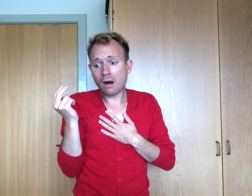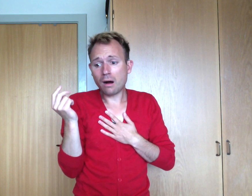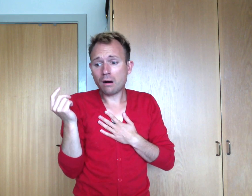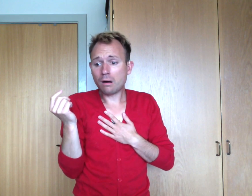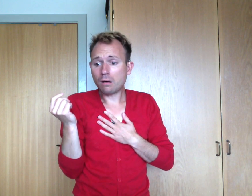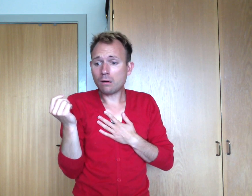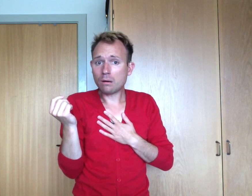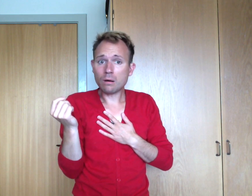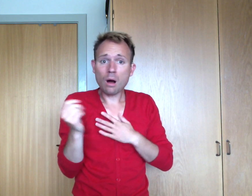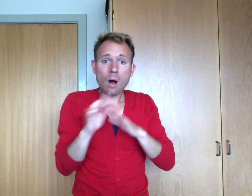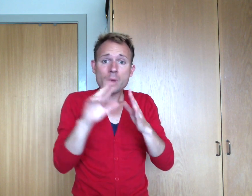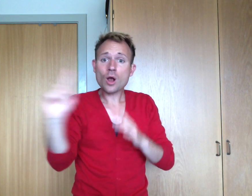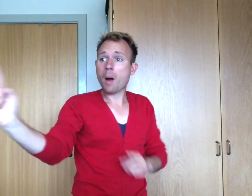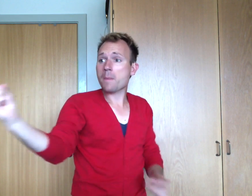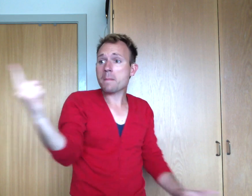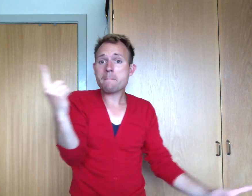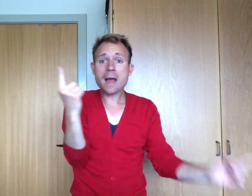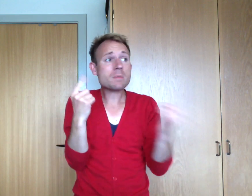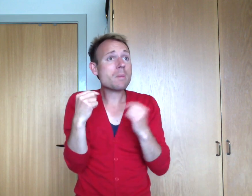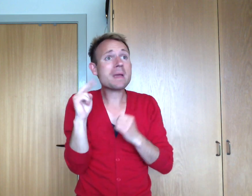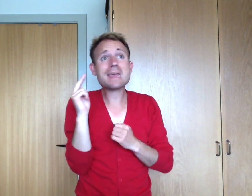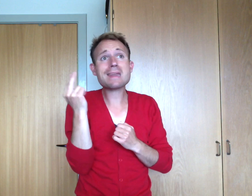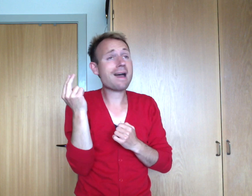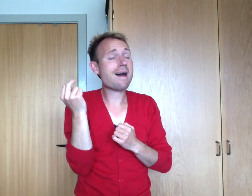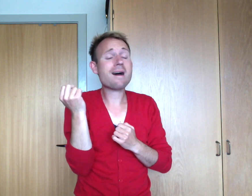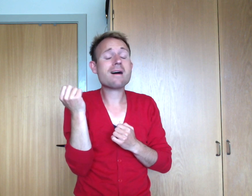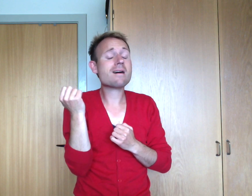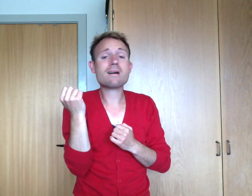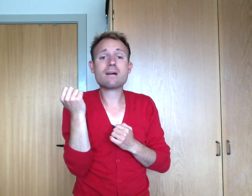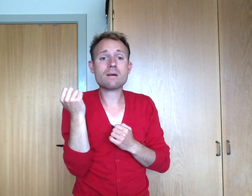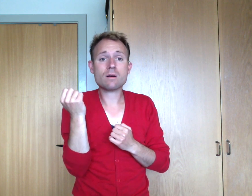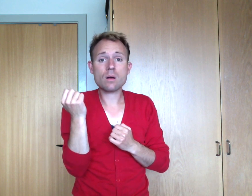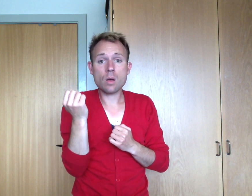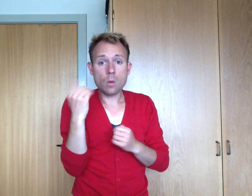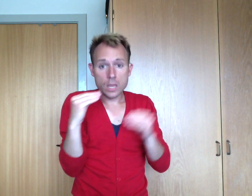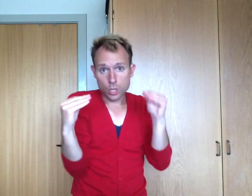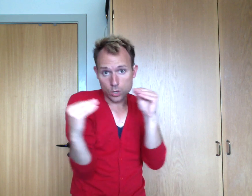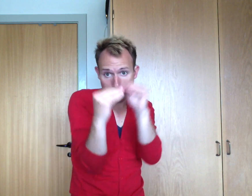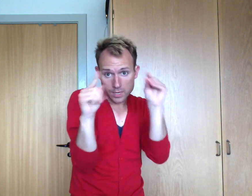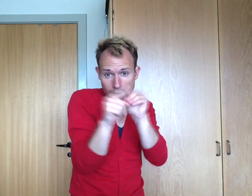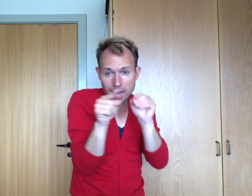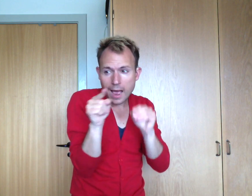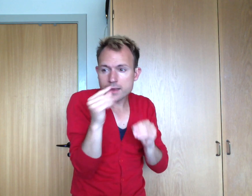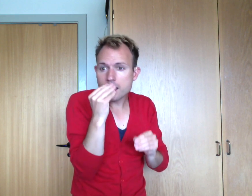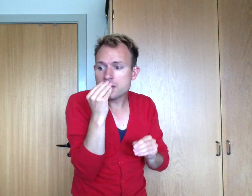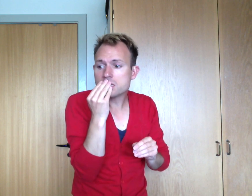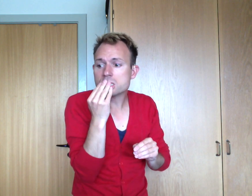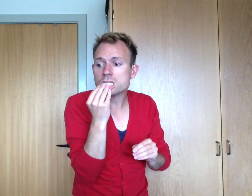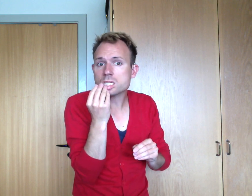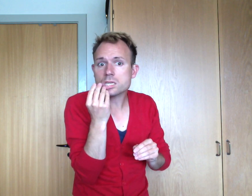It's all coming back to me now And when you kiss me like this It's all